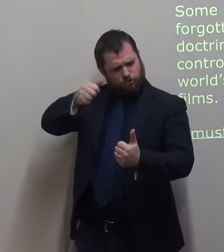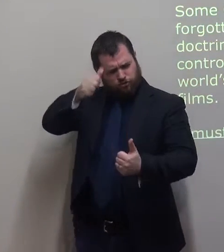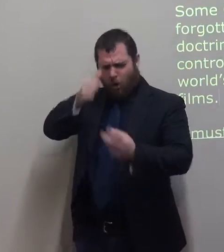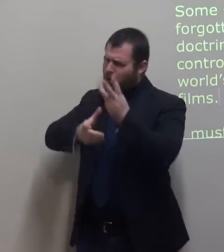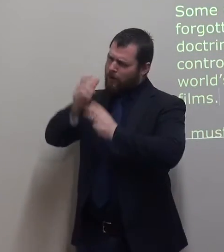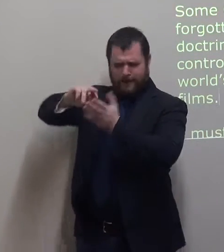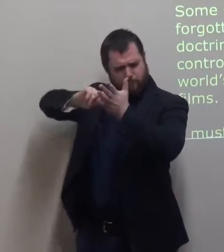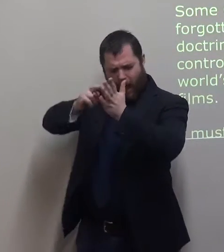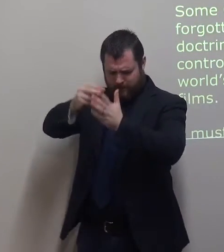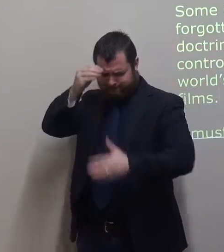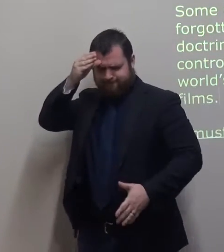They learn the world's things,